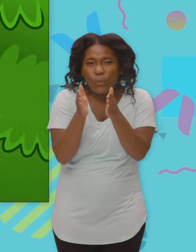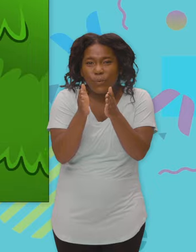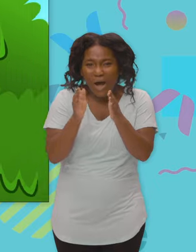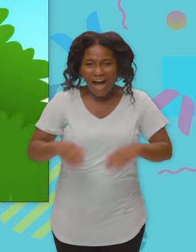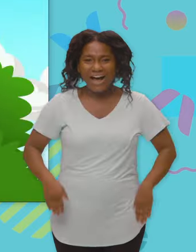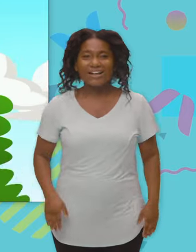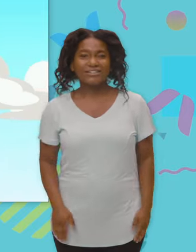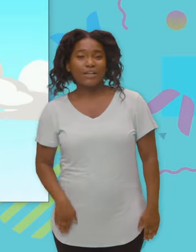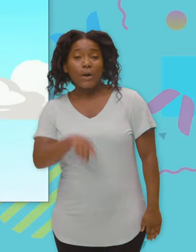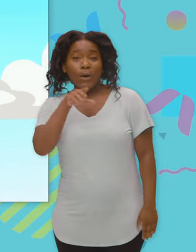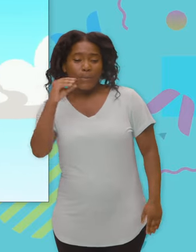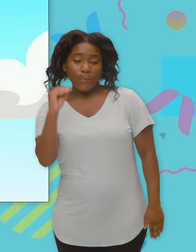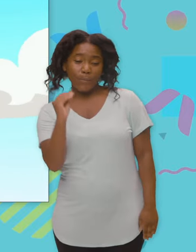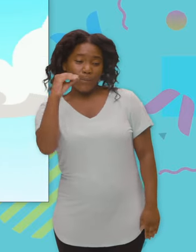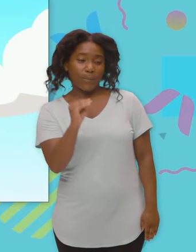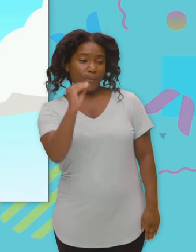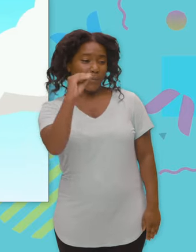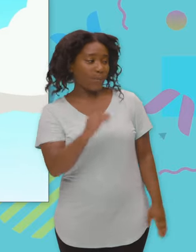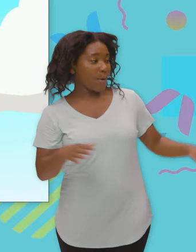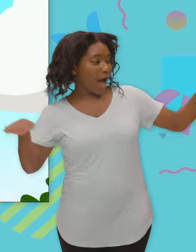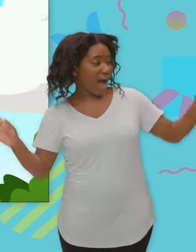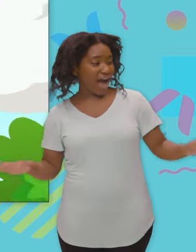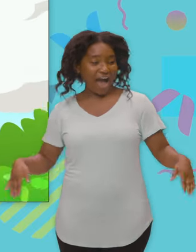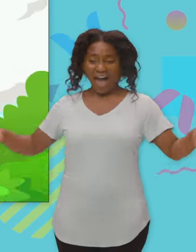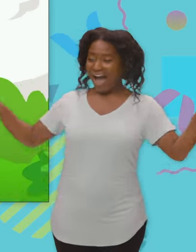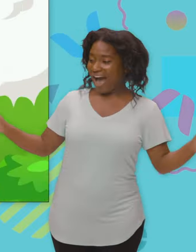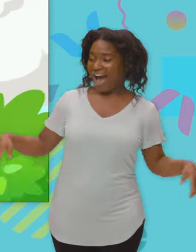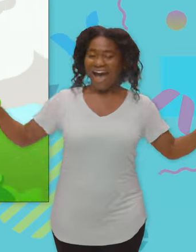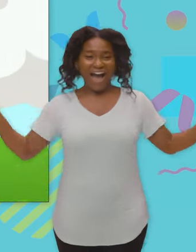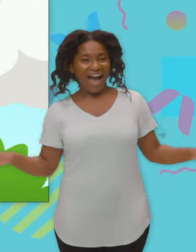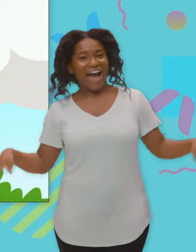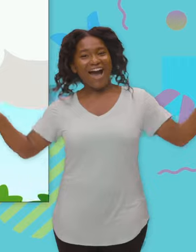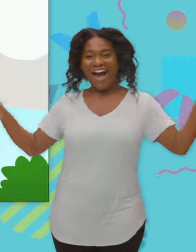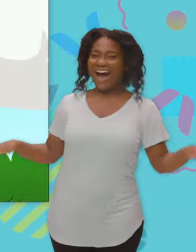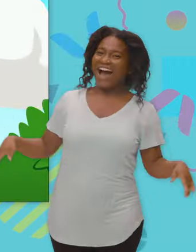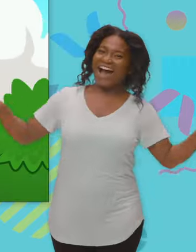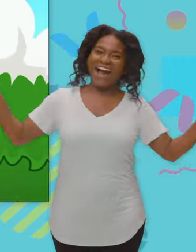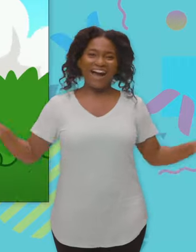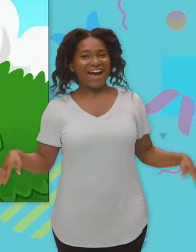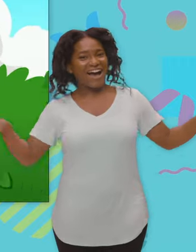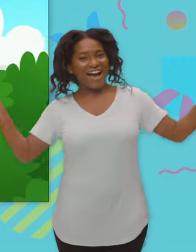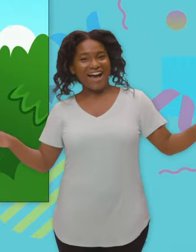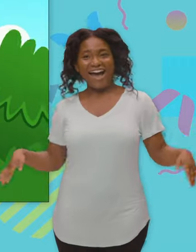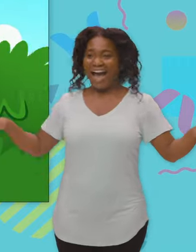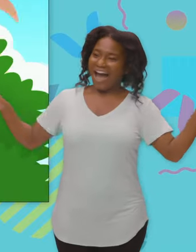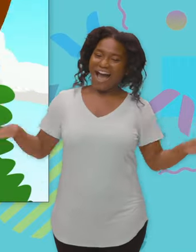Pterodactyls would soar through the sky, their wings were enormous in size. And if they stood